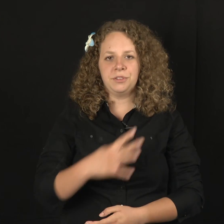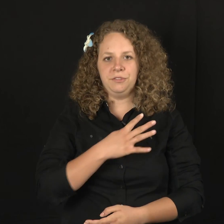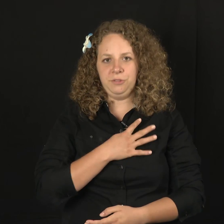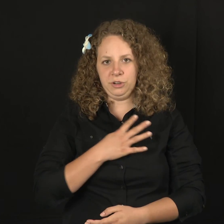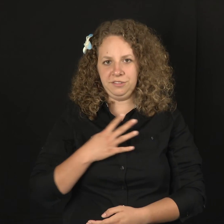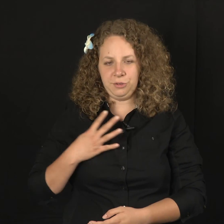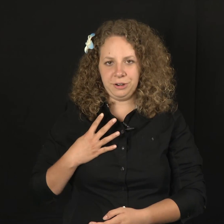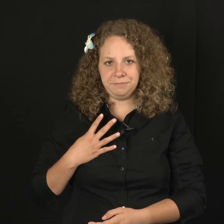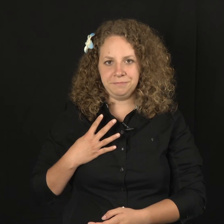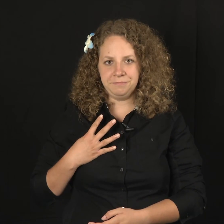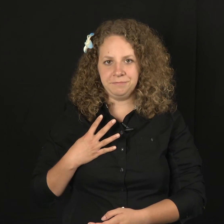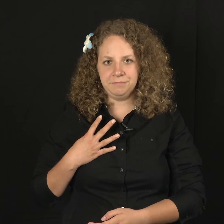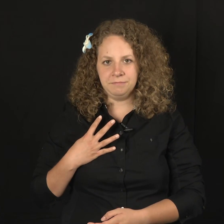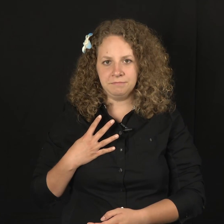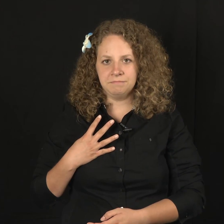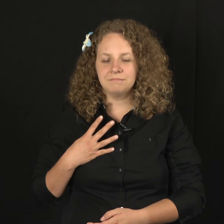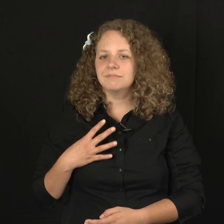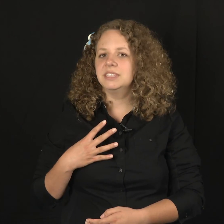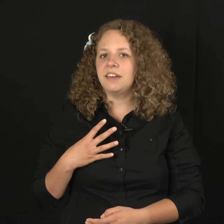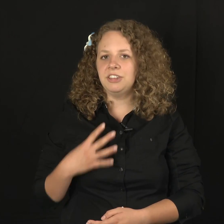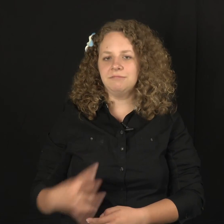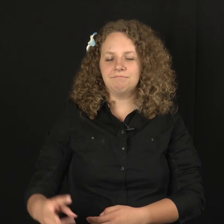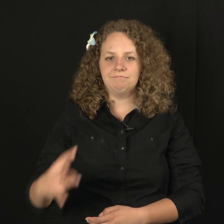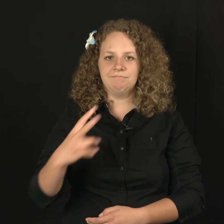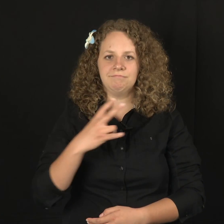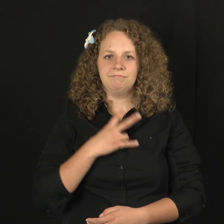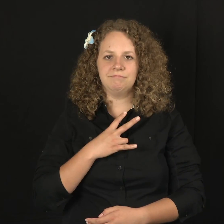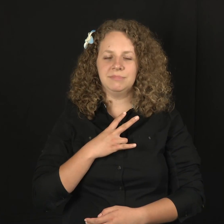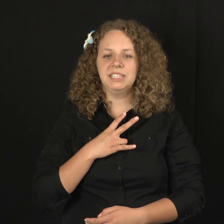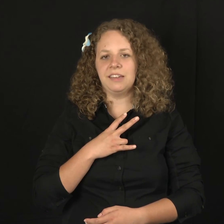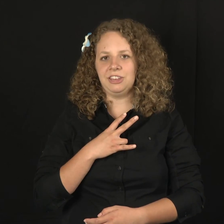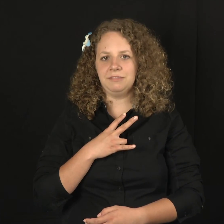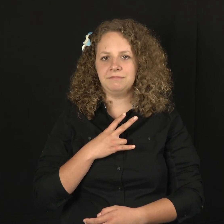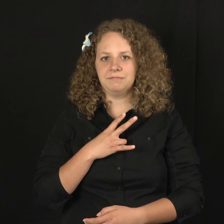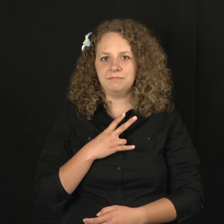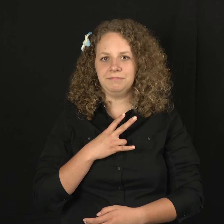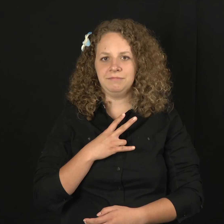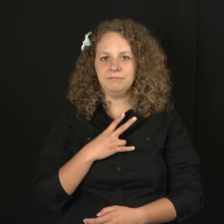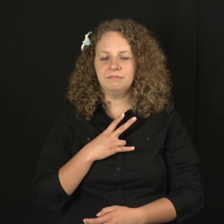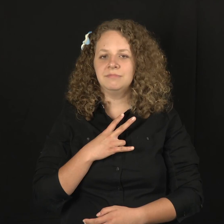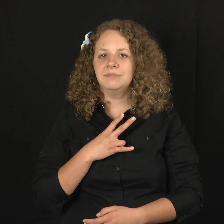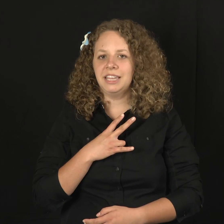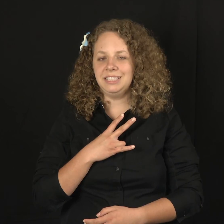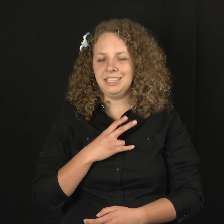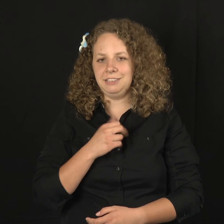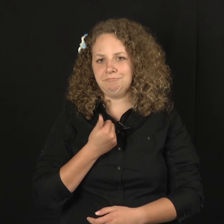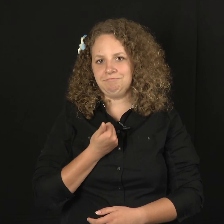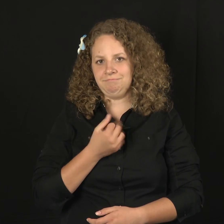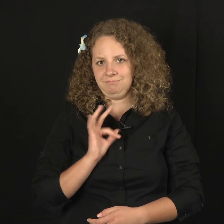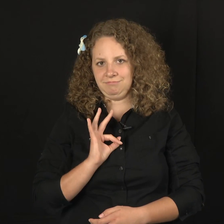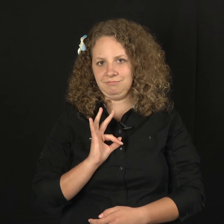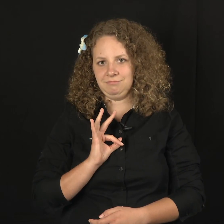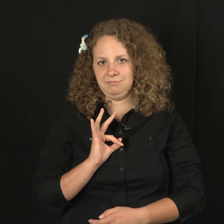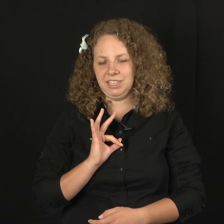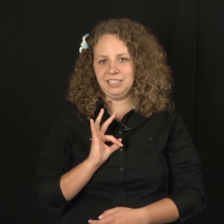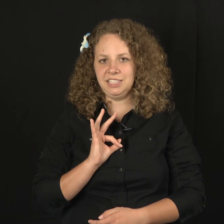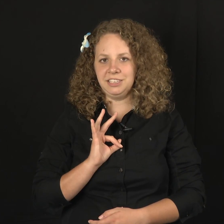Forty-four. Seven. Seven. Nineteen. Nineteen.